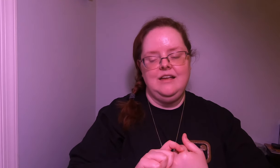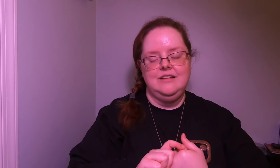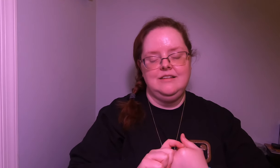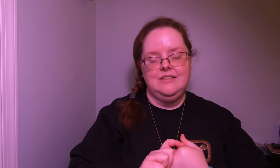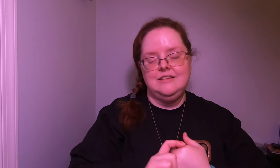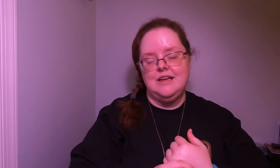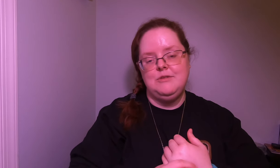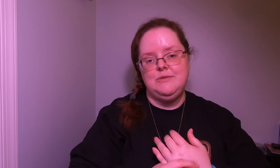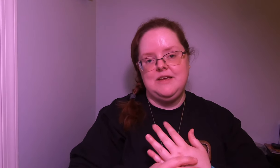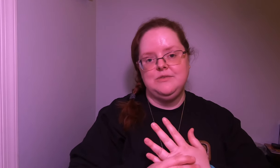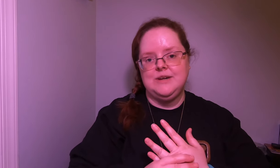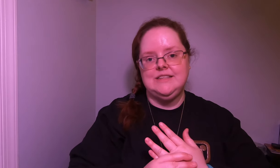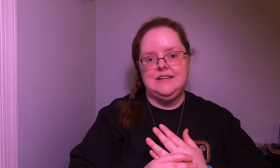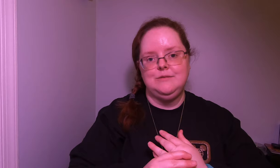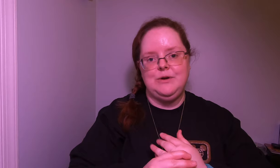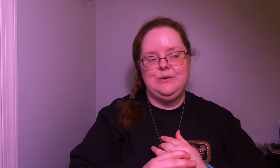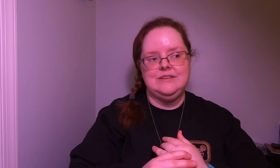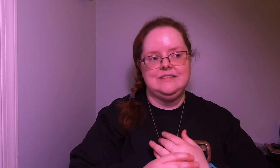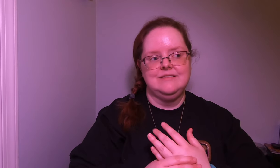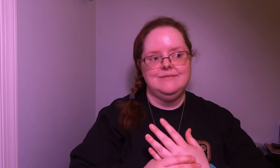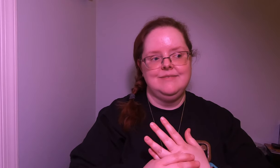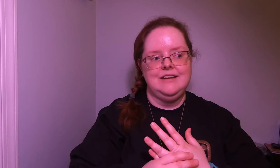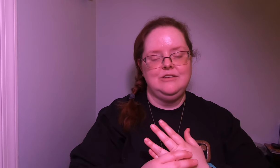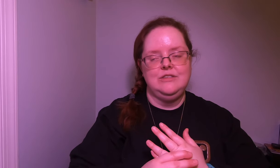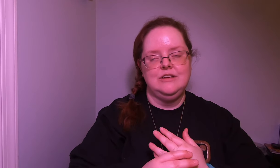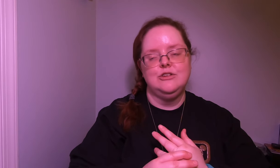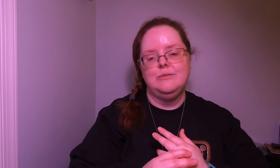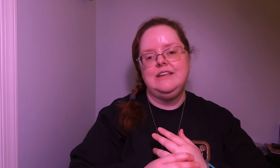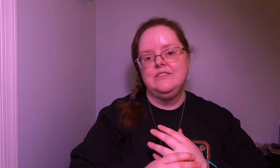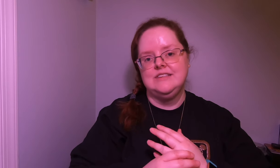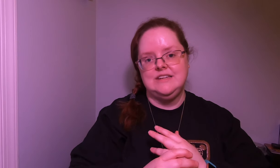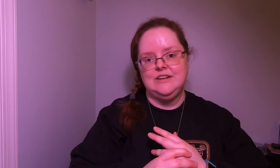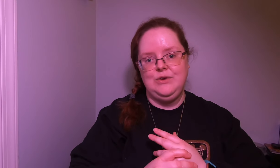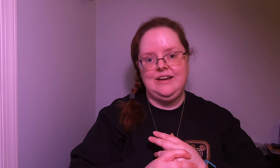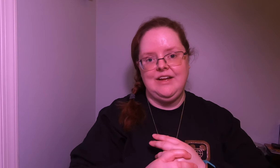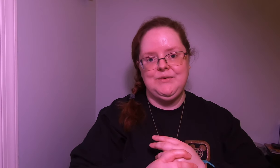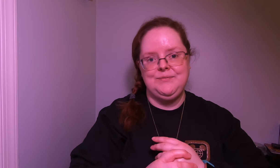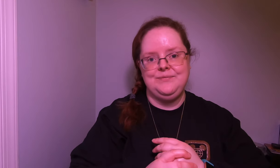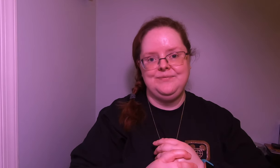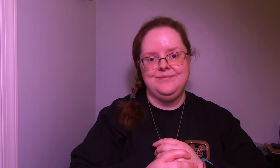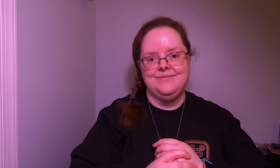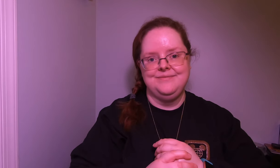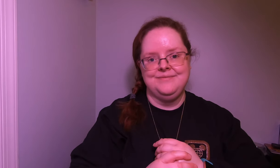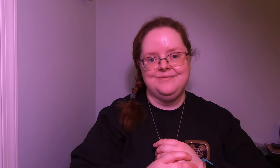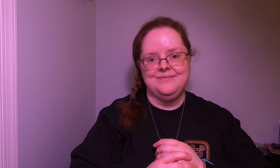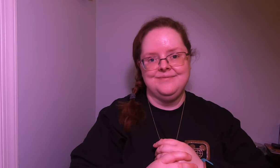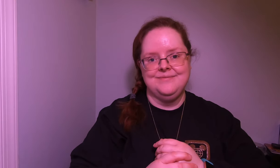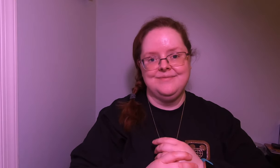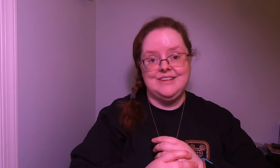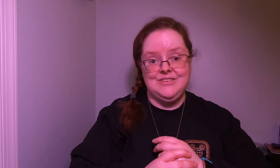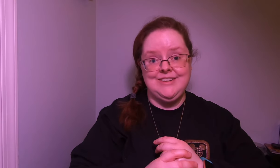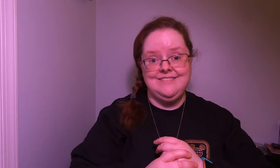to the time and space when it's needed most and i do think so many of us need it right now sound good